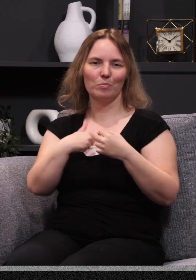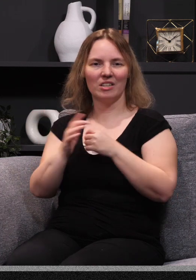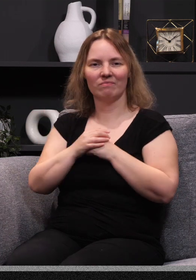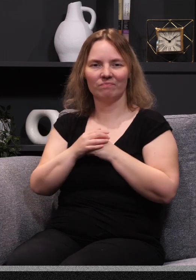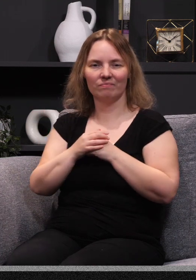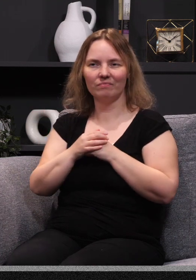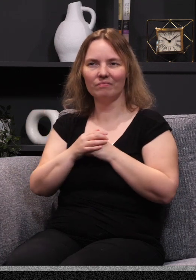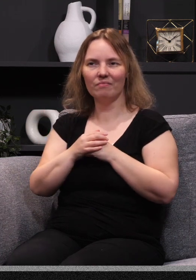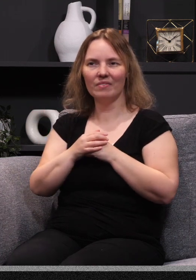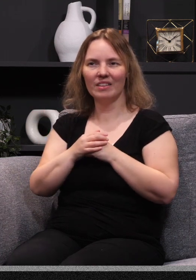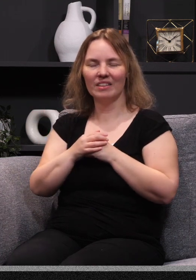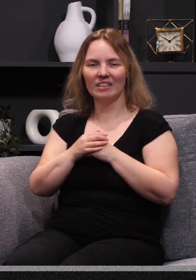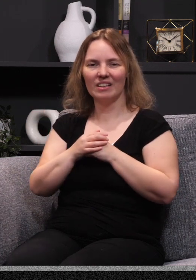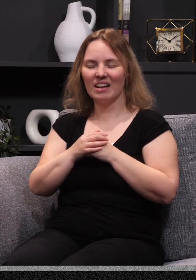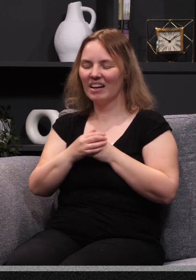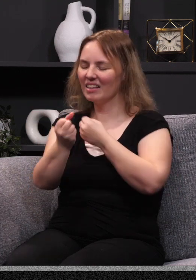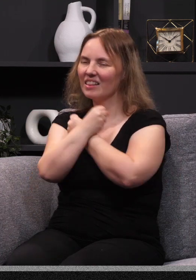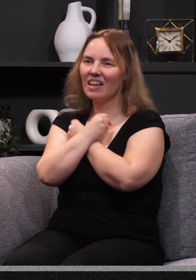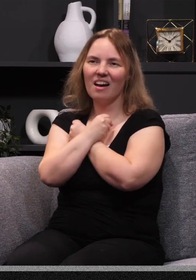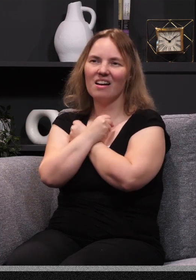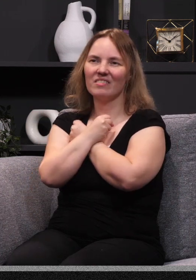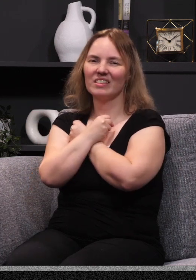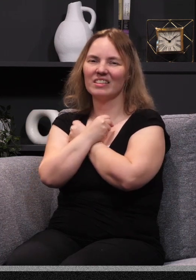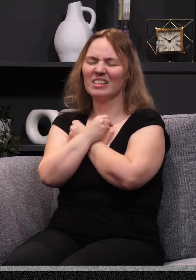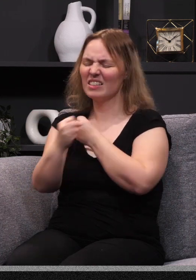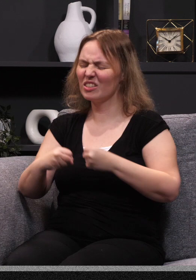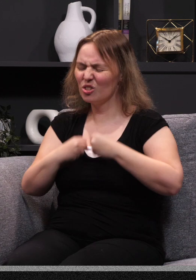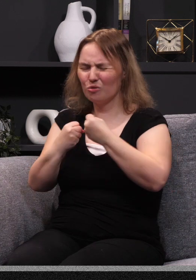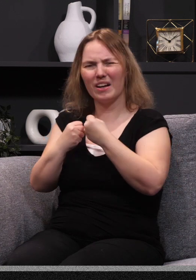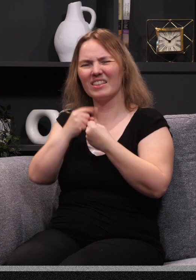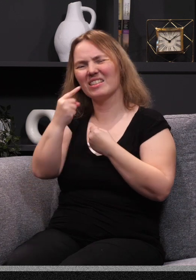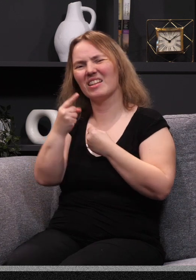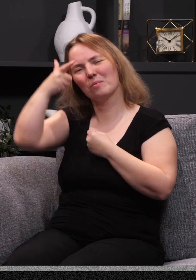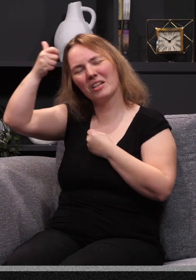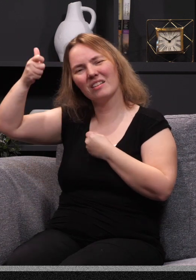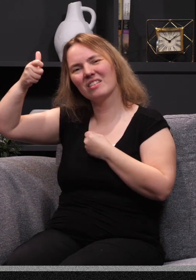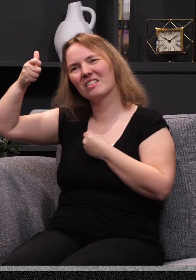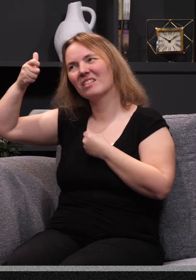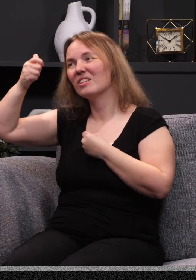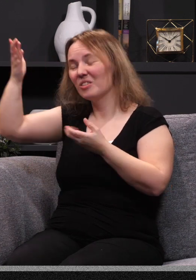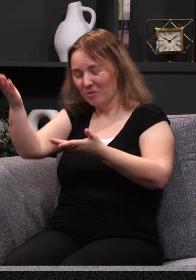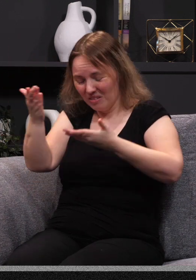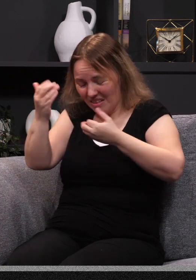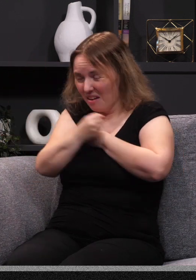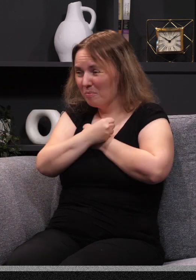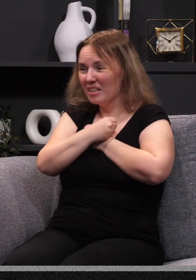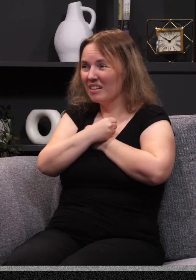He loves me. And that love's not kind of sloppy grace, right? That love is a strength that says, because you love me, Lord, I have a